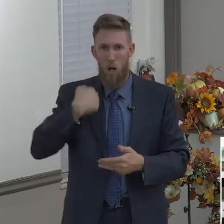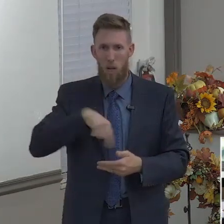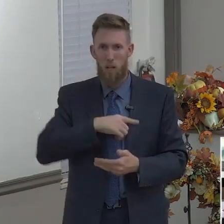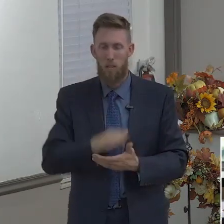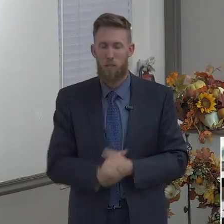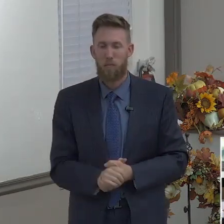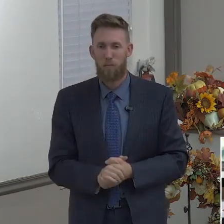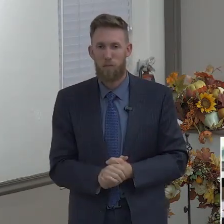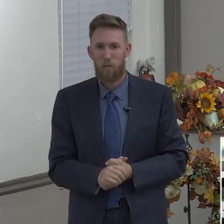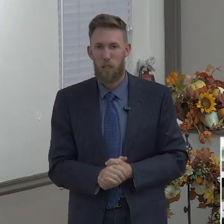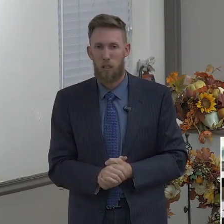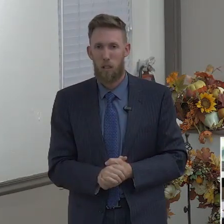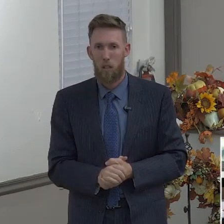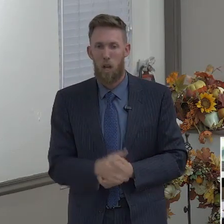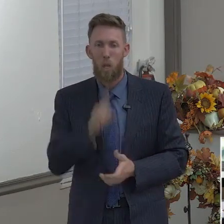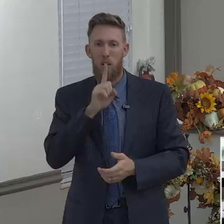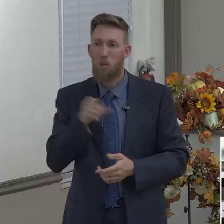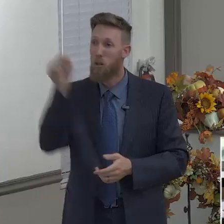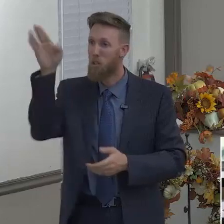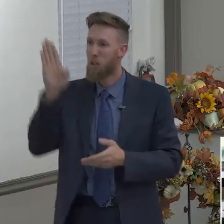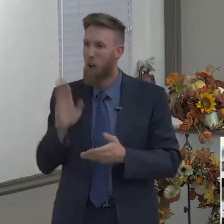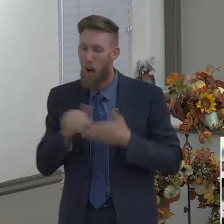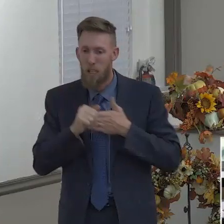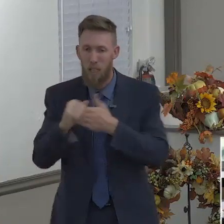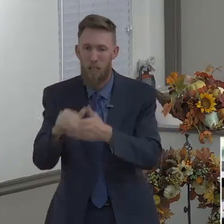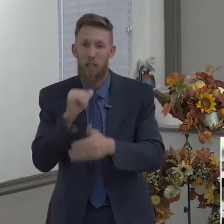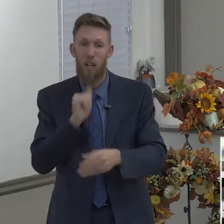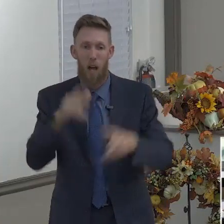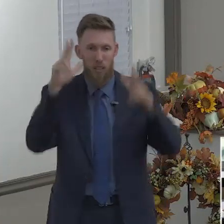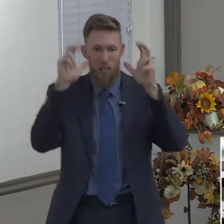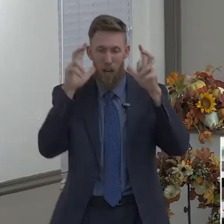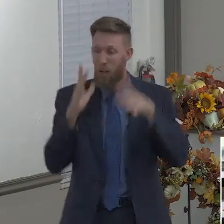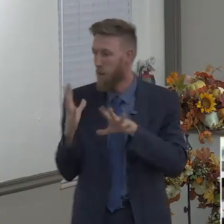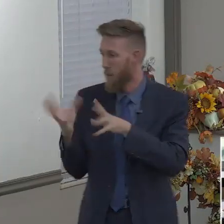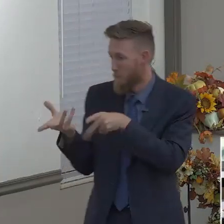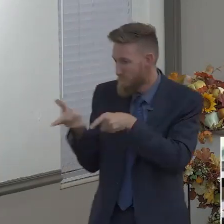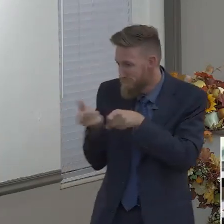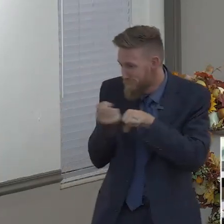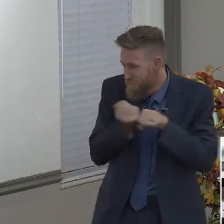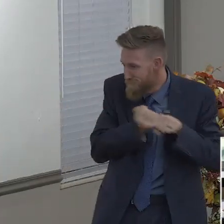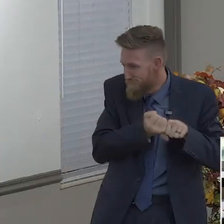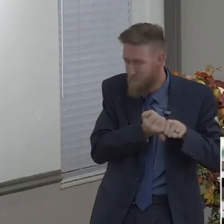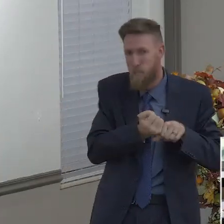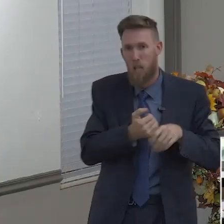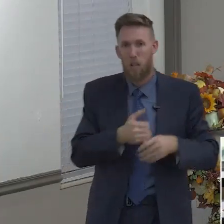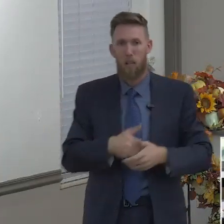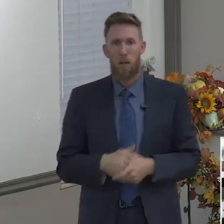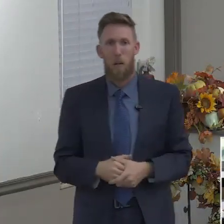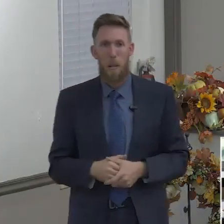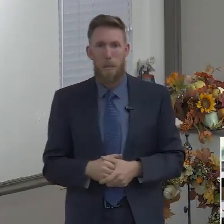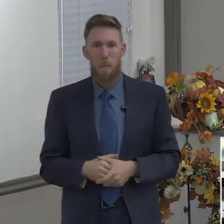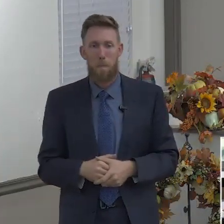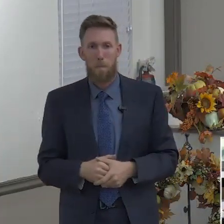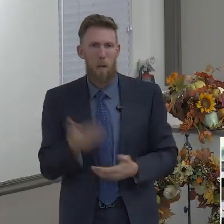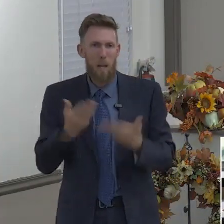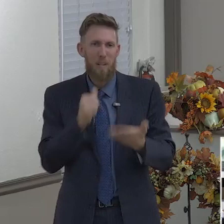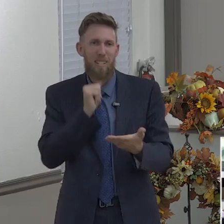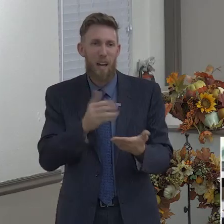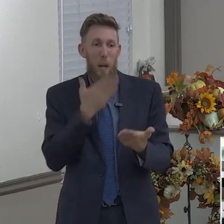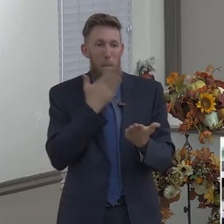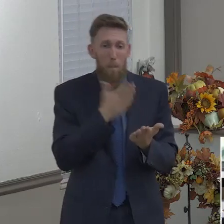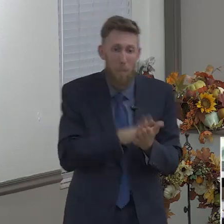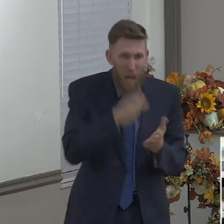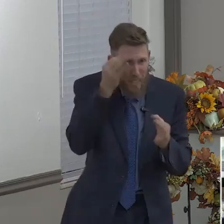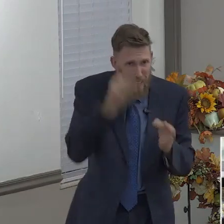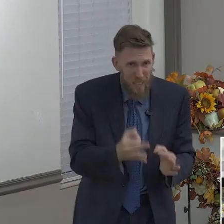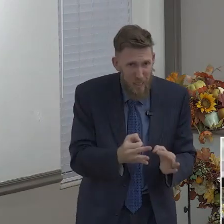for you and saying, look at this. I mean, it may not be a bad decision. It may not be something bad, I should say. It may be something sinful. But